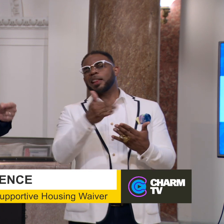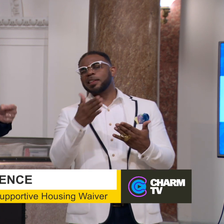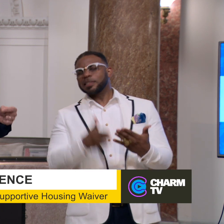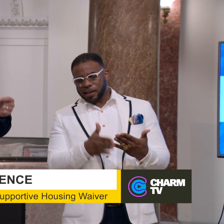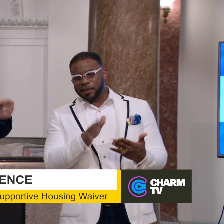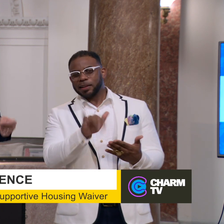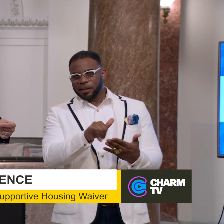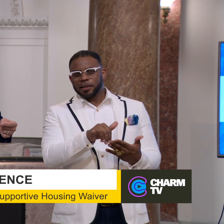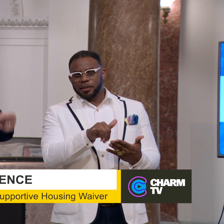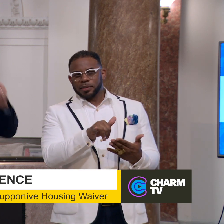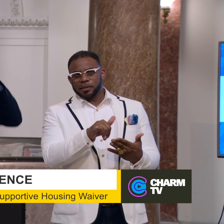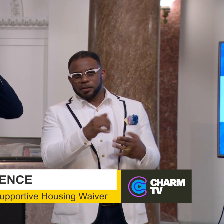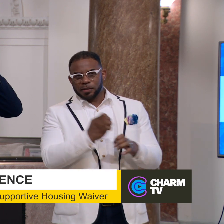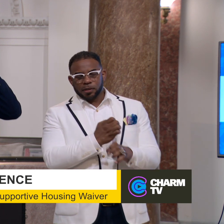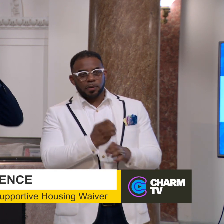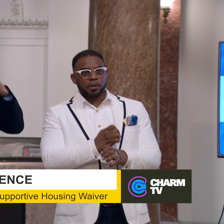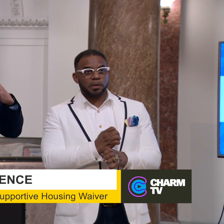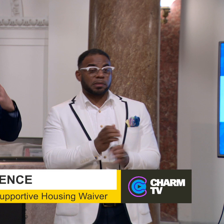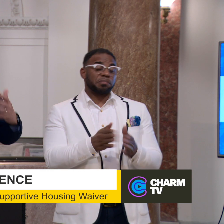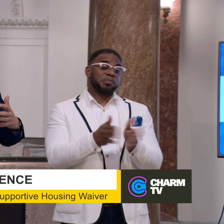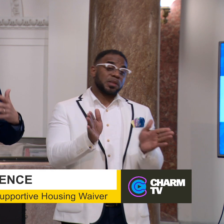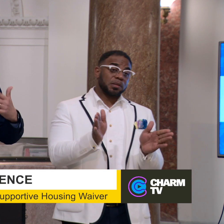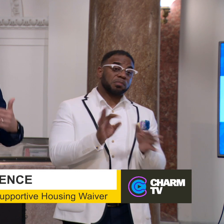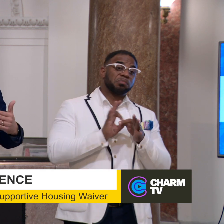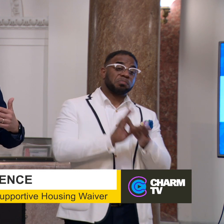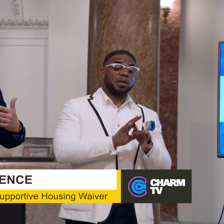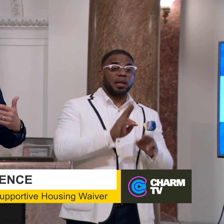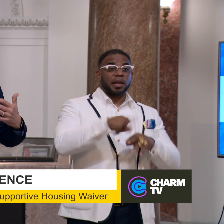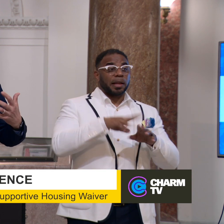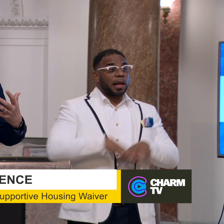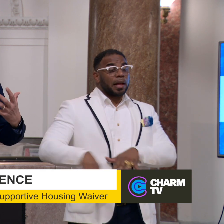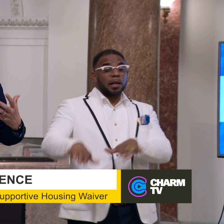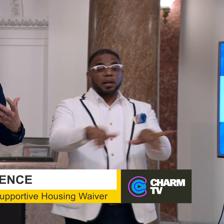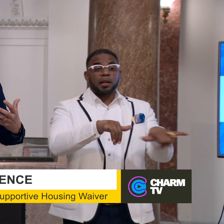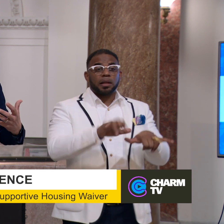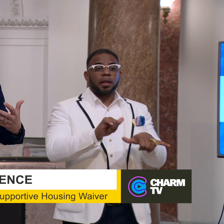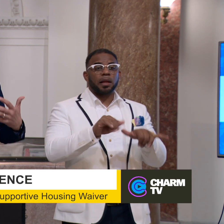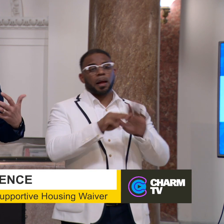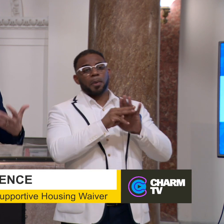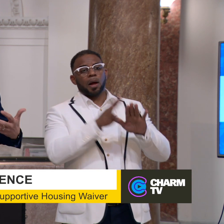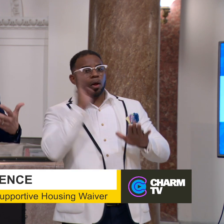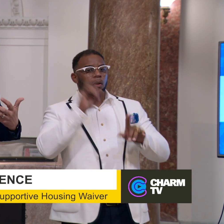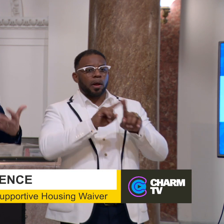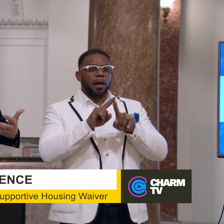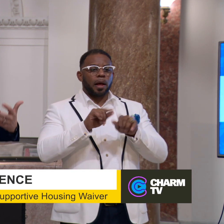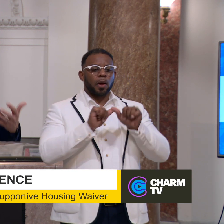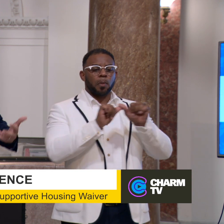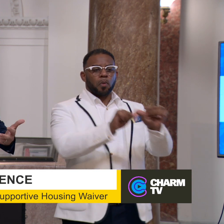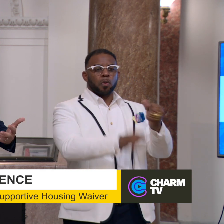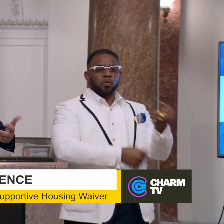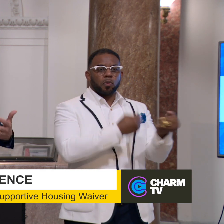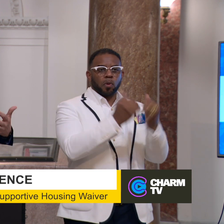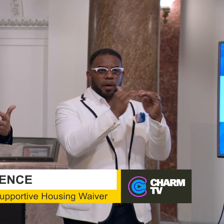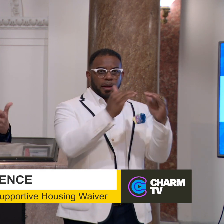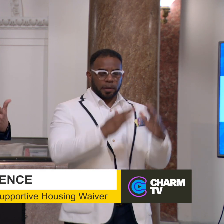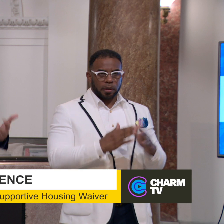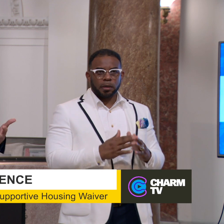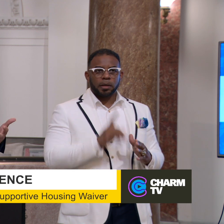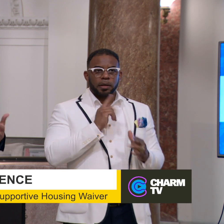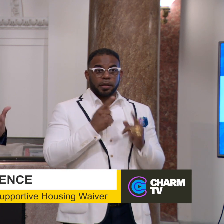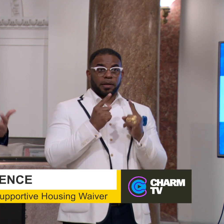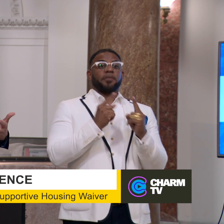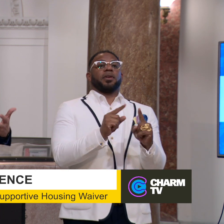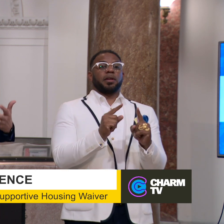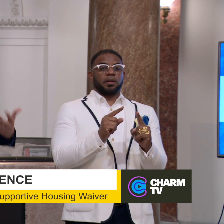side of that equation. It's generally regarded nationally that a model known as permanent supportive housing is